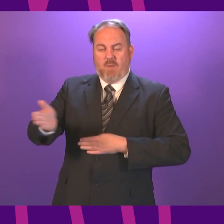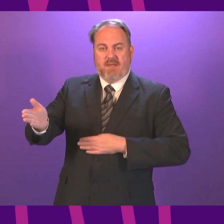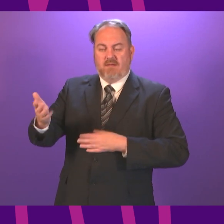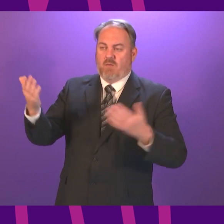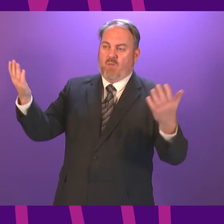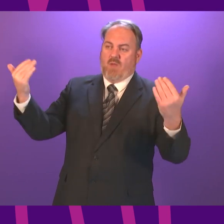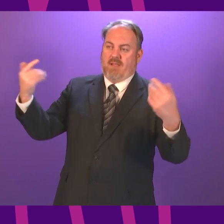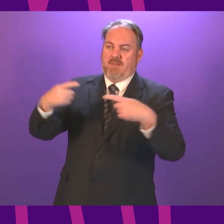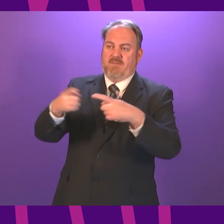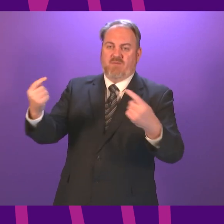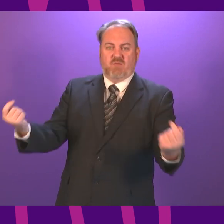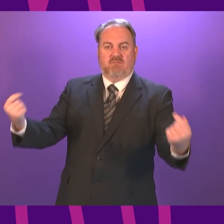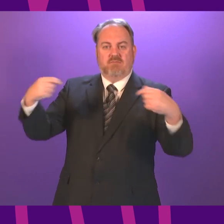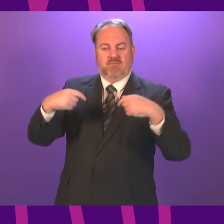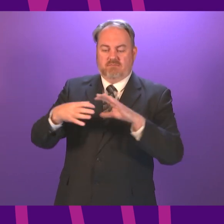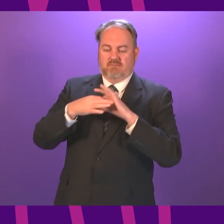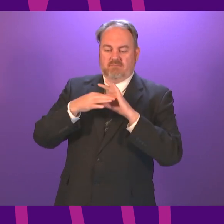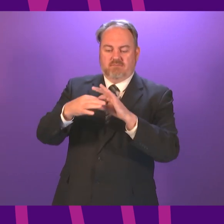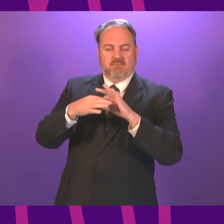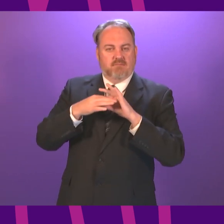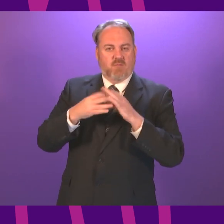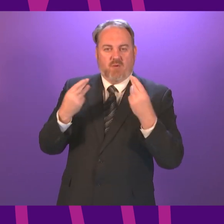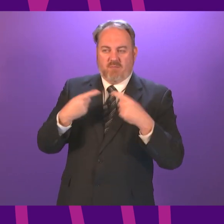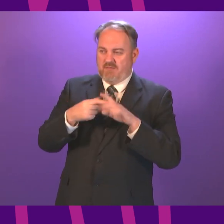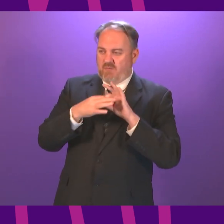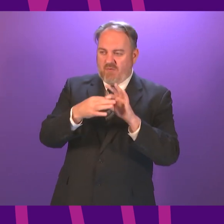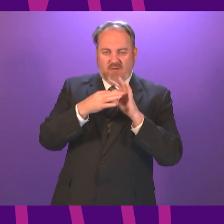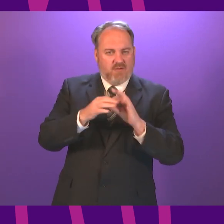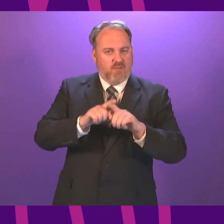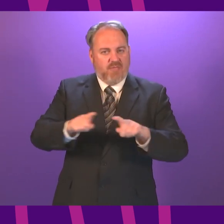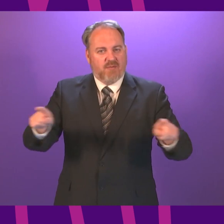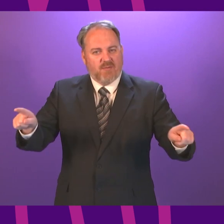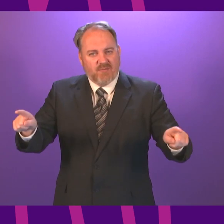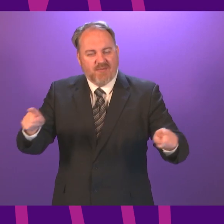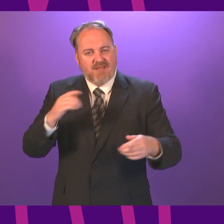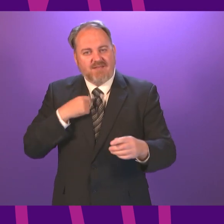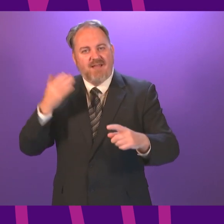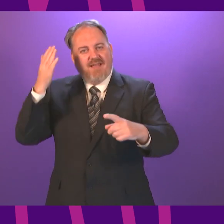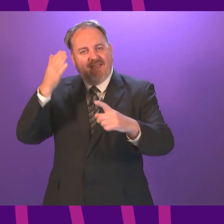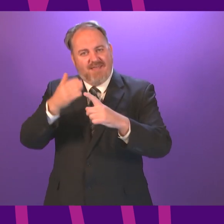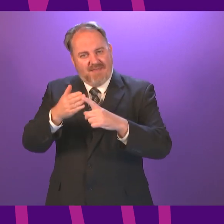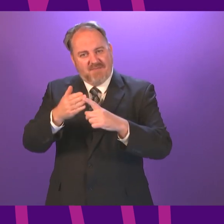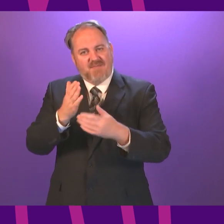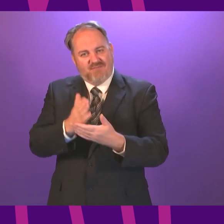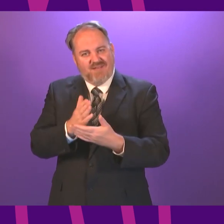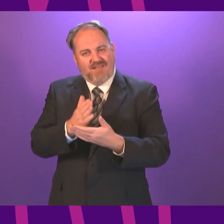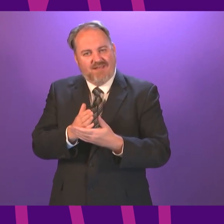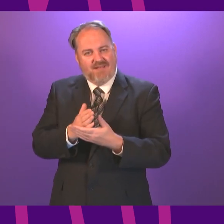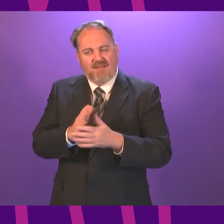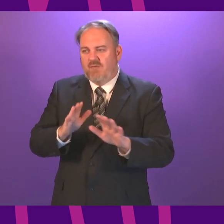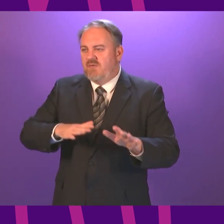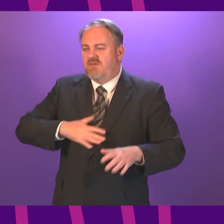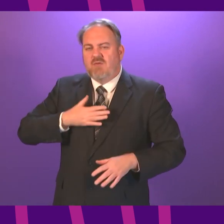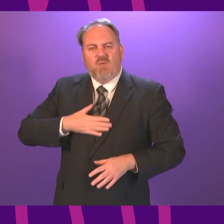I hope we will see parties across this chamber walk through that and work with us as we try to not pretend